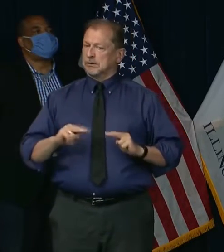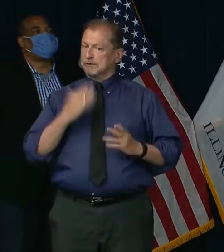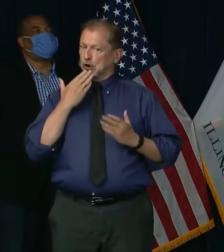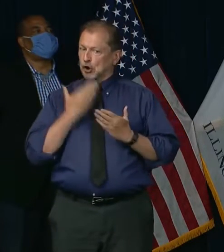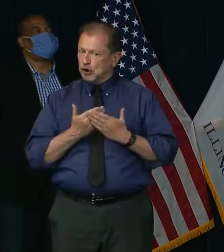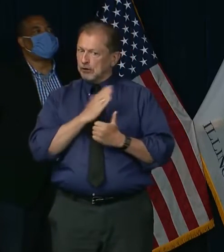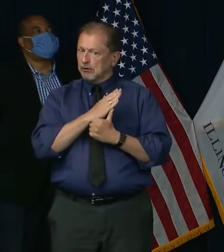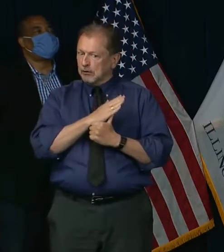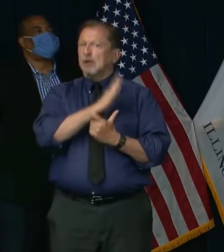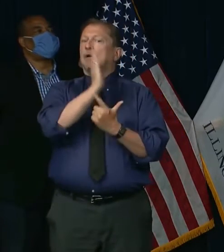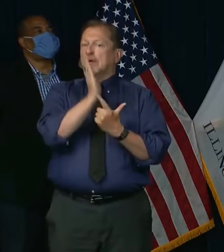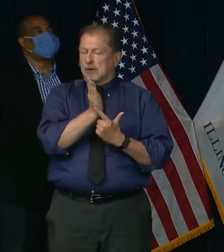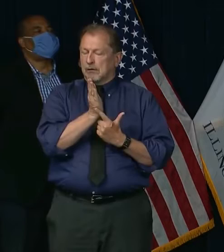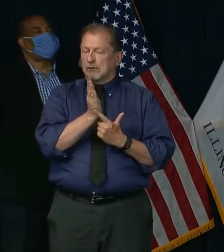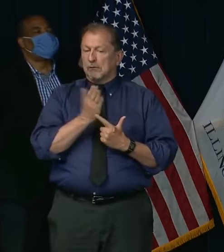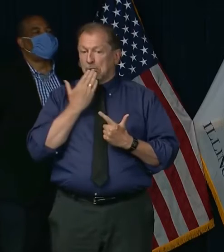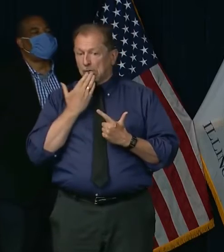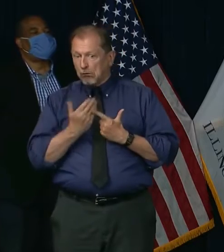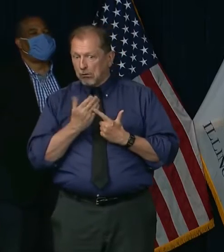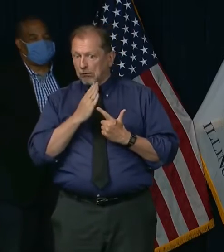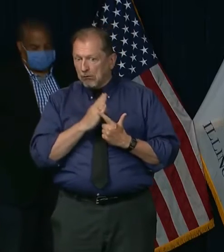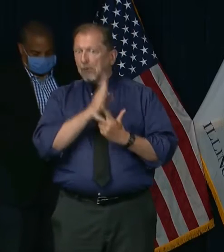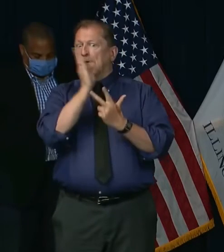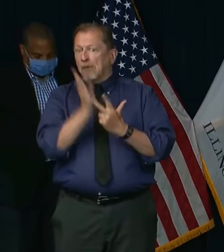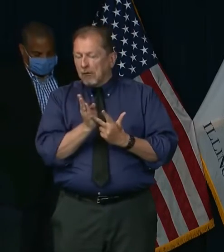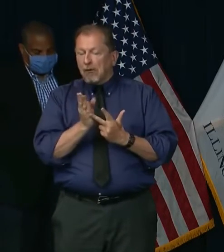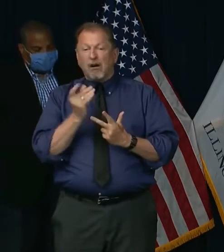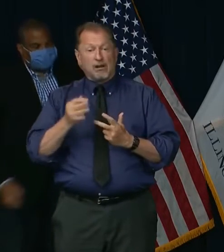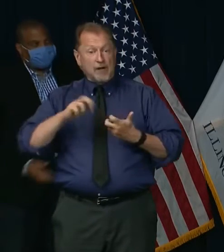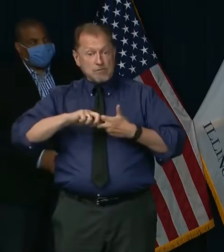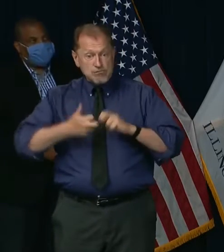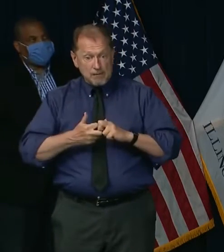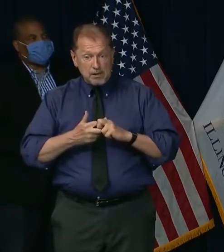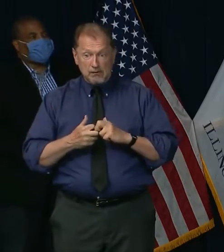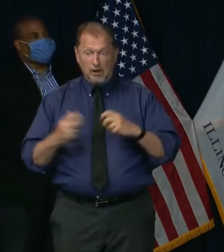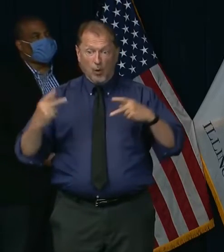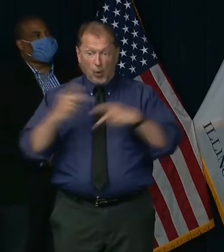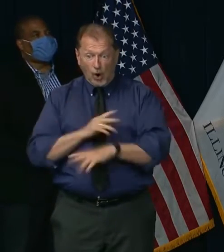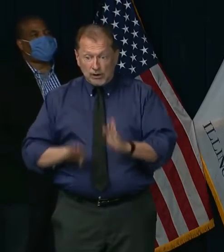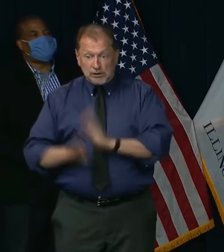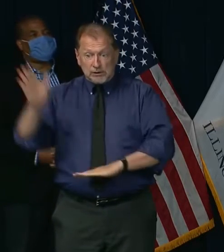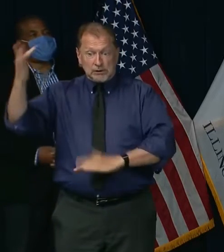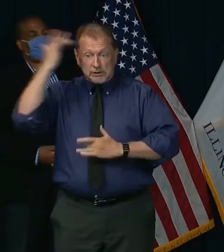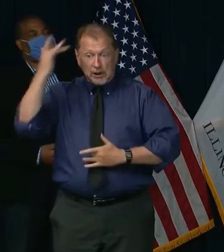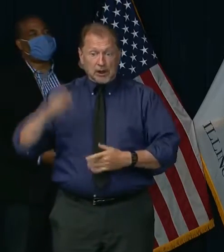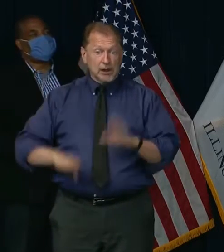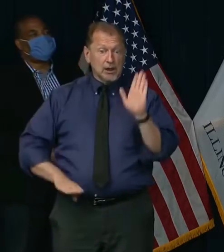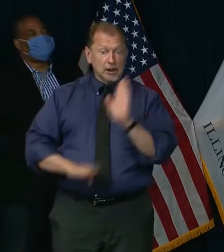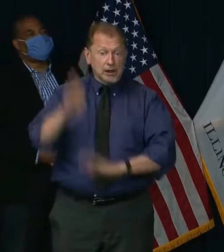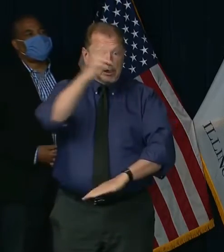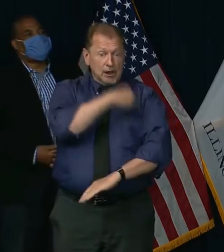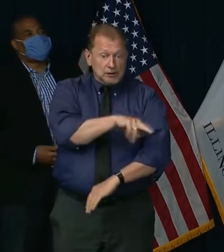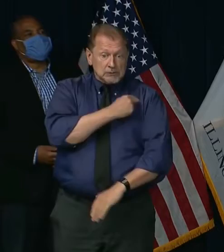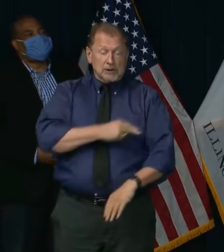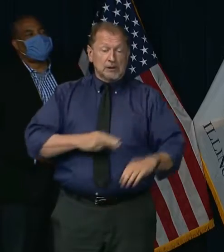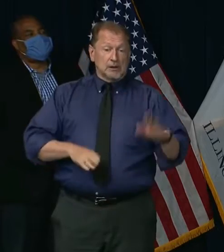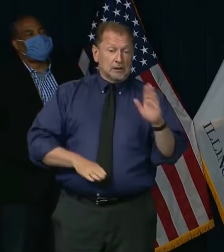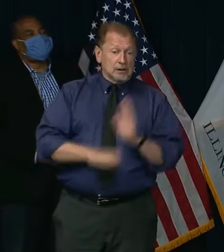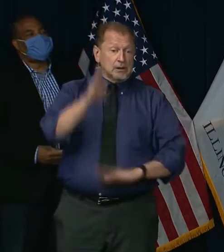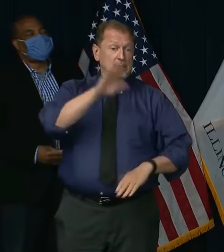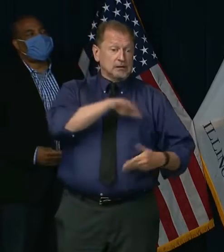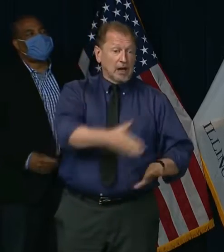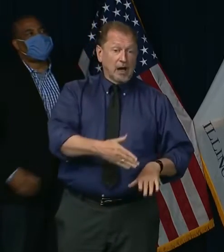the state were trending in the wrong direction in case positivity, hospitalization rates, or hospital capacity,